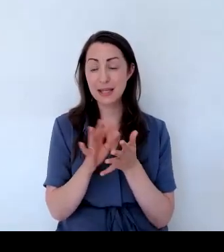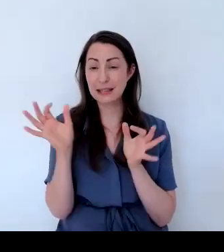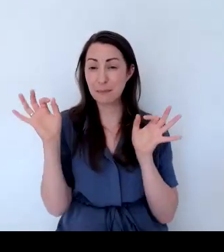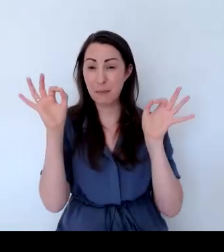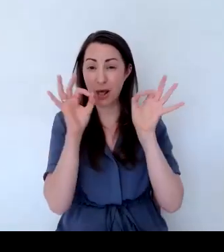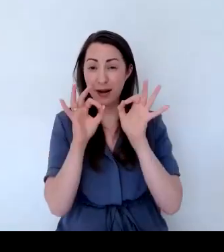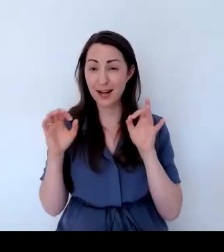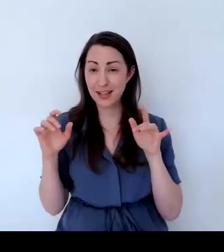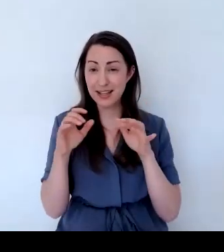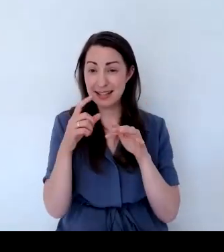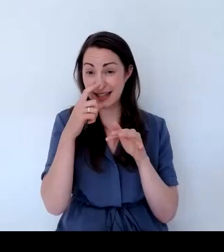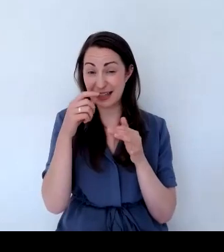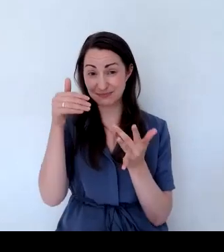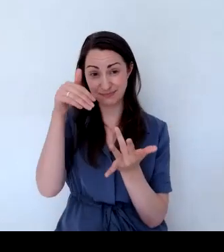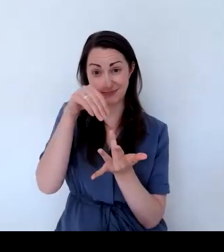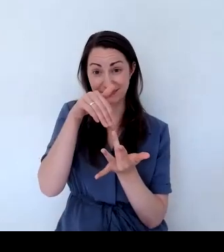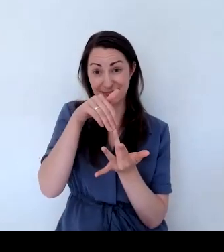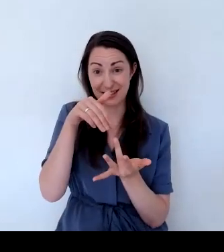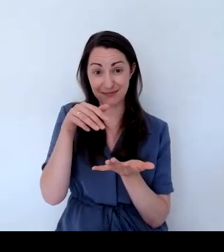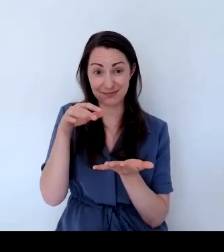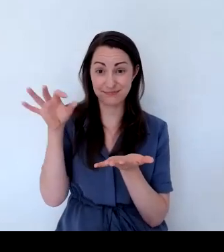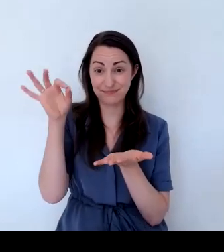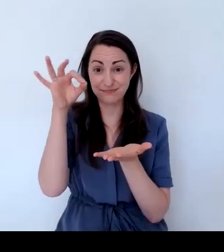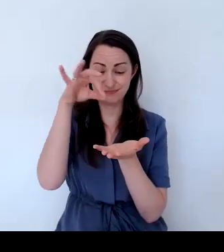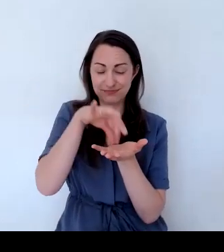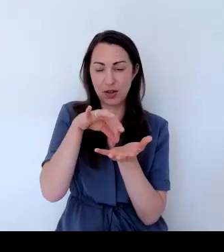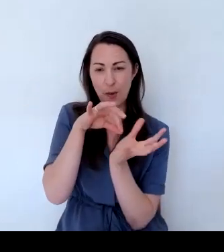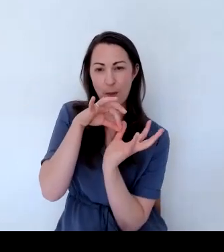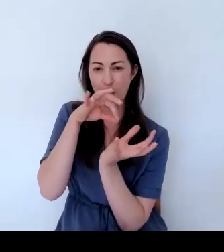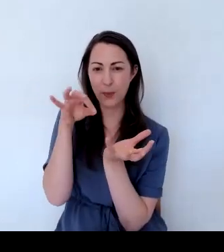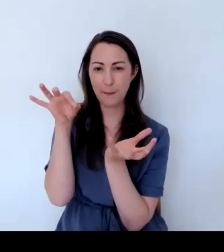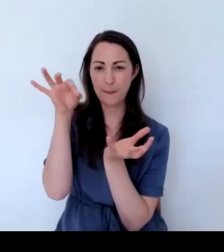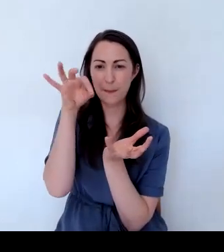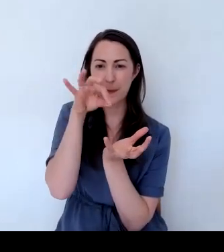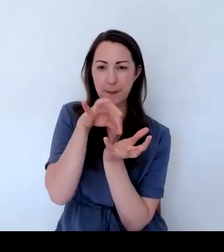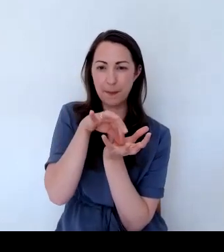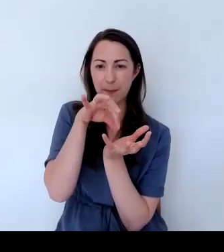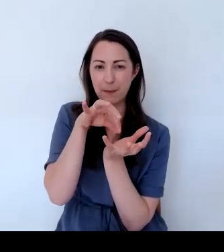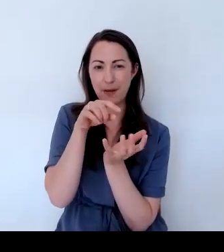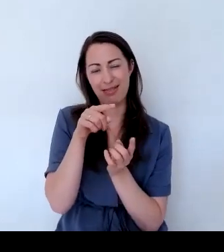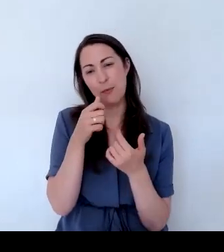they need to do, and they're going to really love that flower.